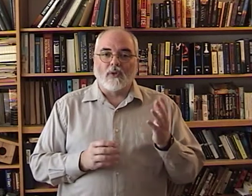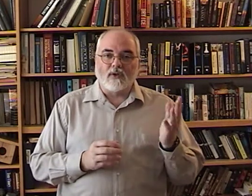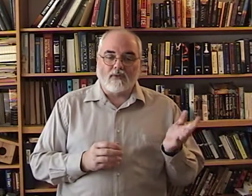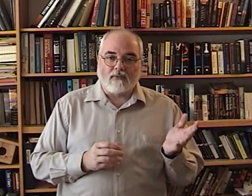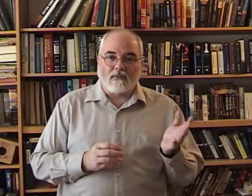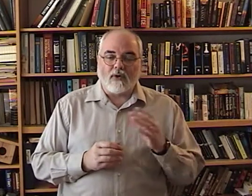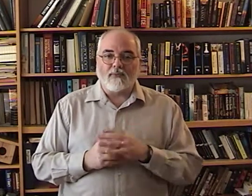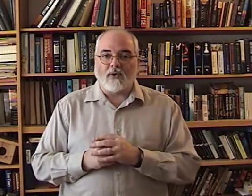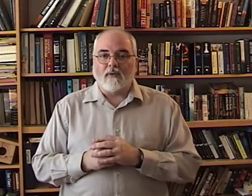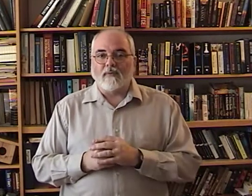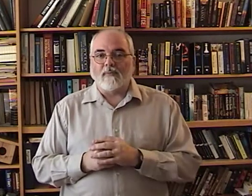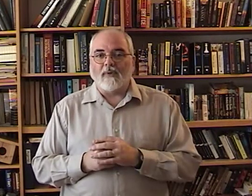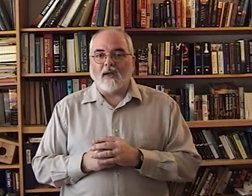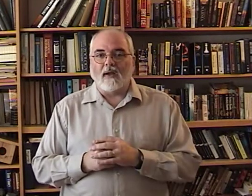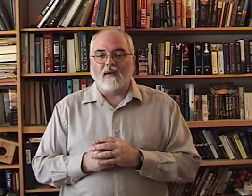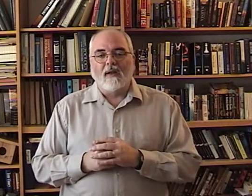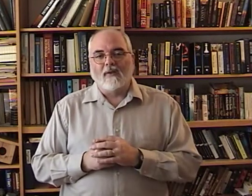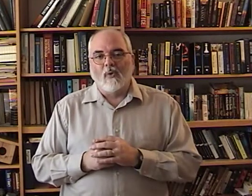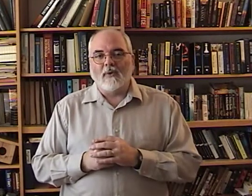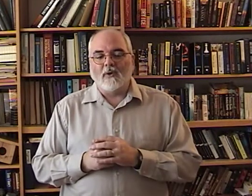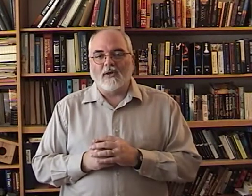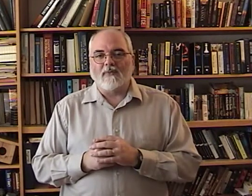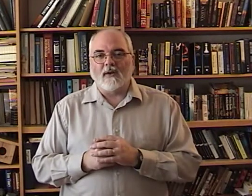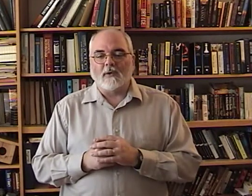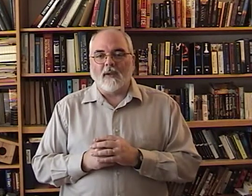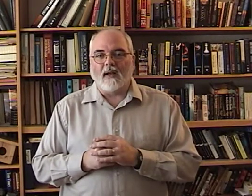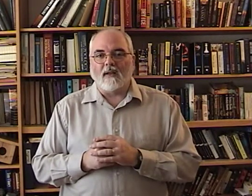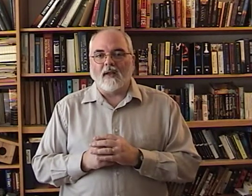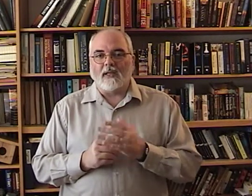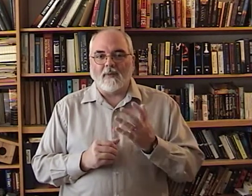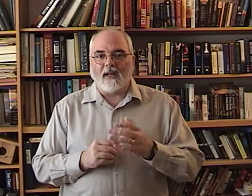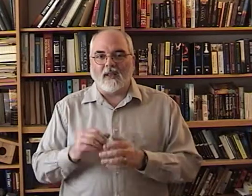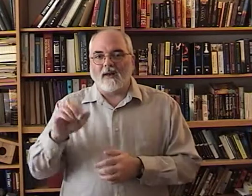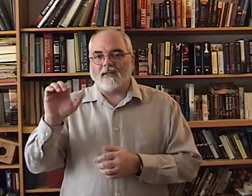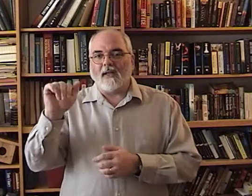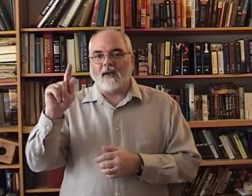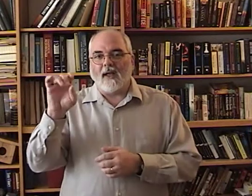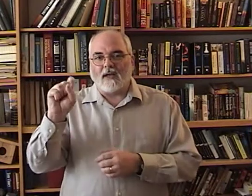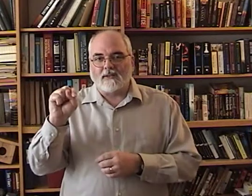the scripture. There won't be too much finger spelling at the beginning there. Acts.